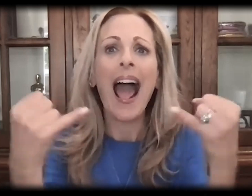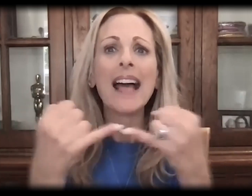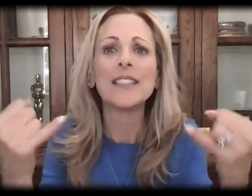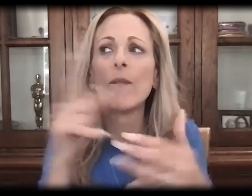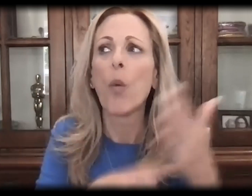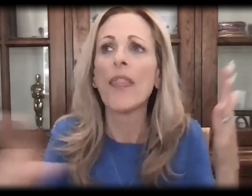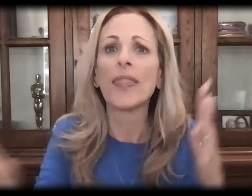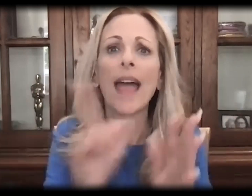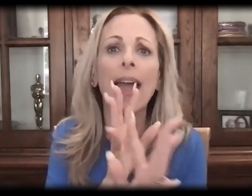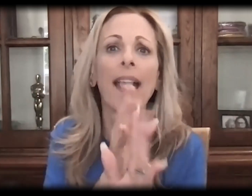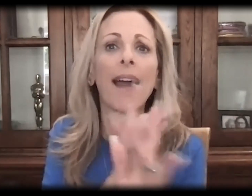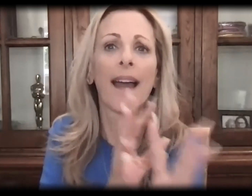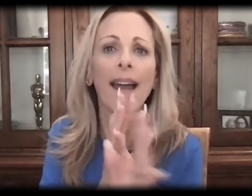my own dialogue.